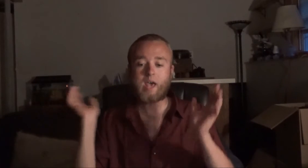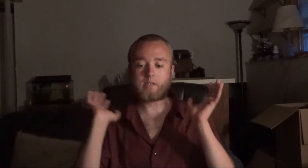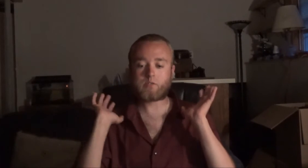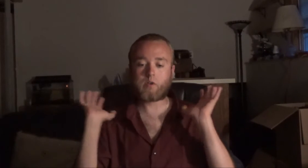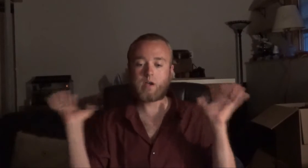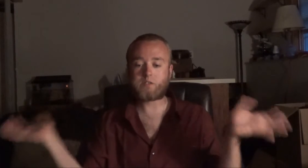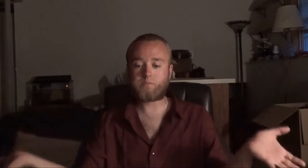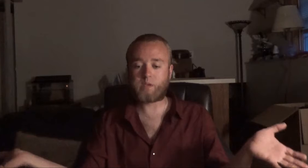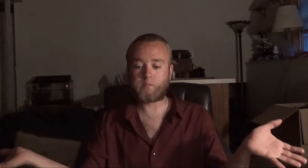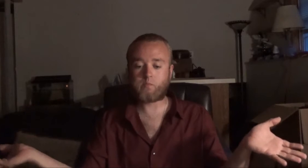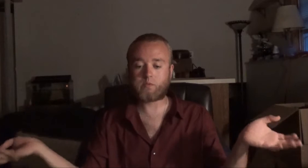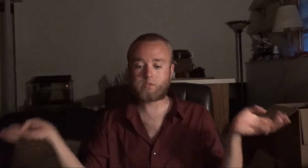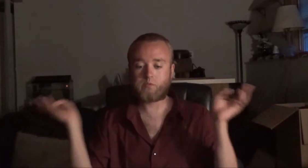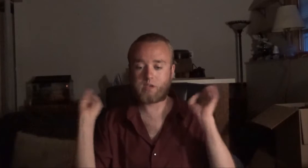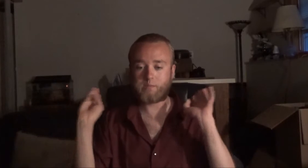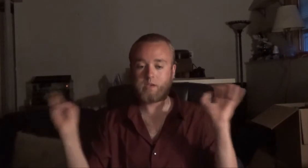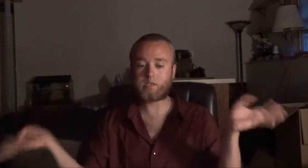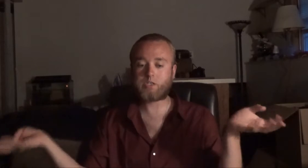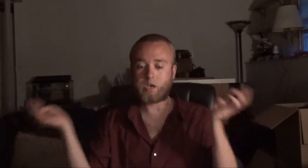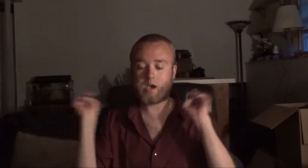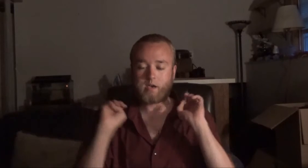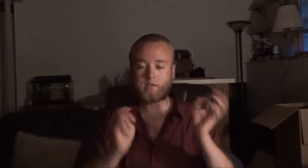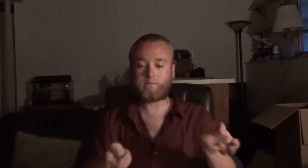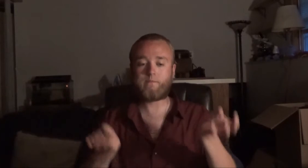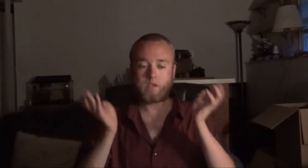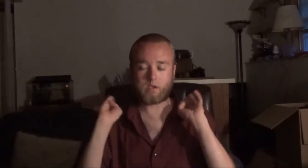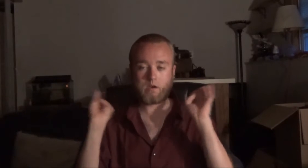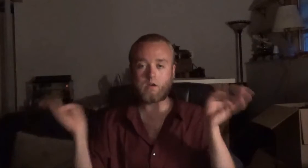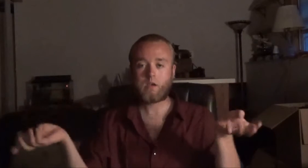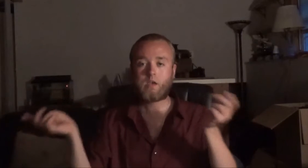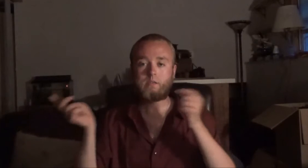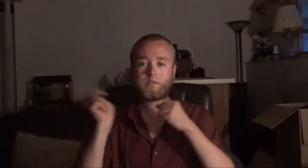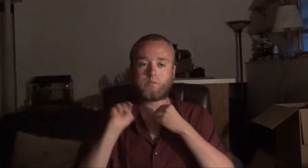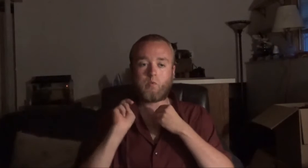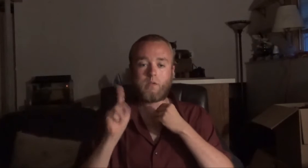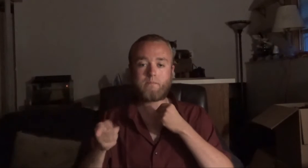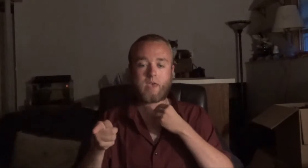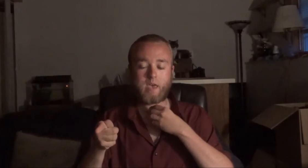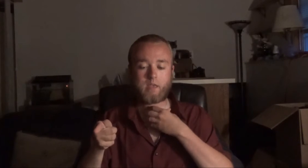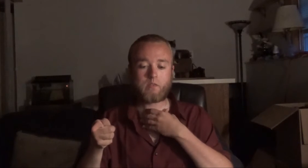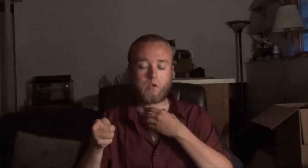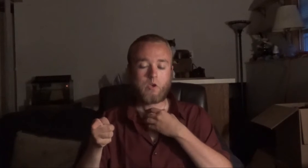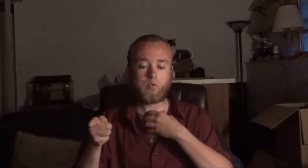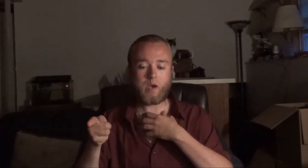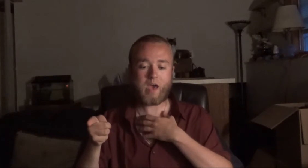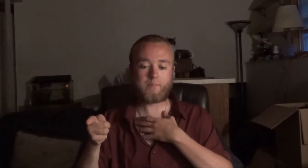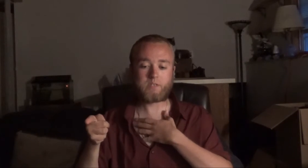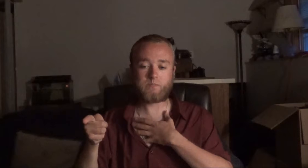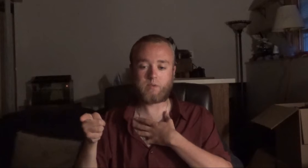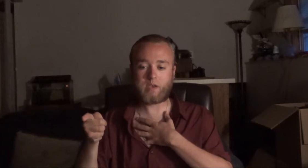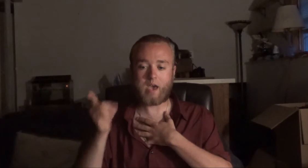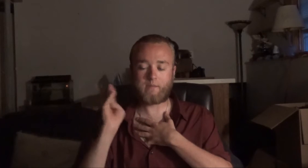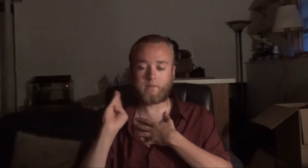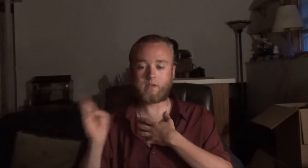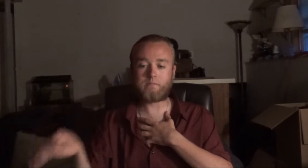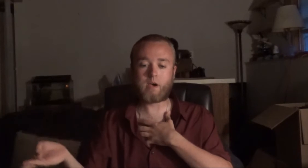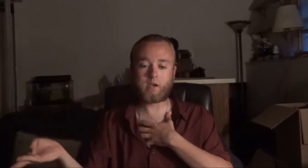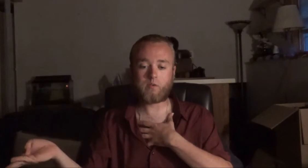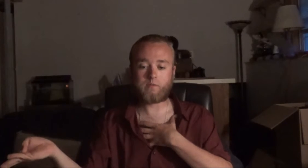as crowds of people were screaming in shock and fear, this one man, who happened to be an African migrant